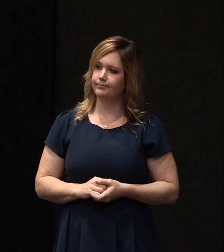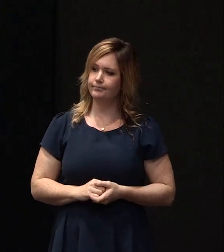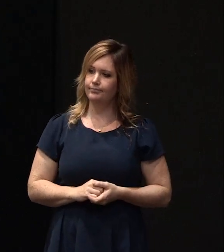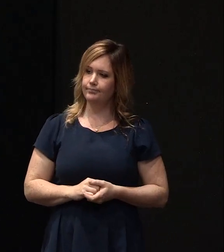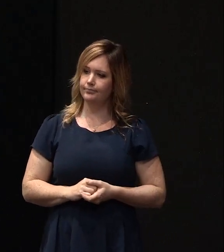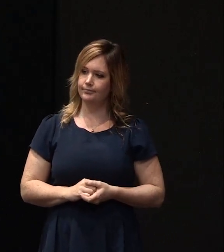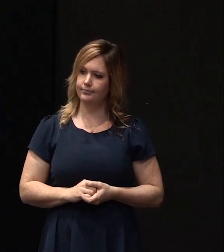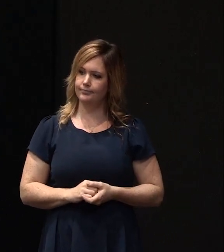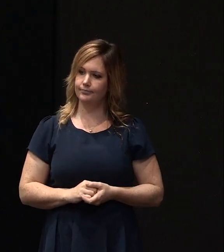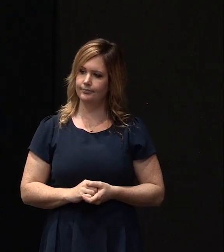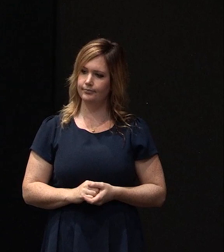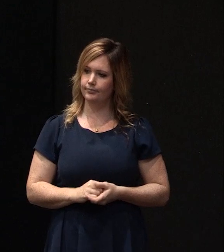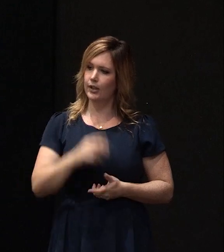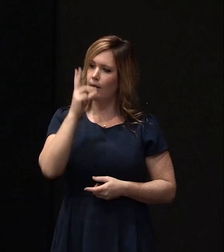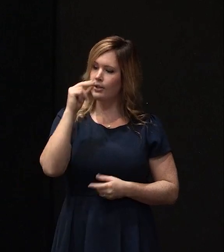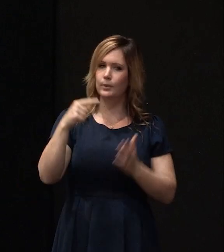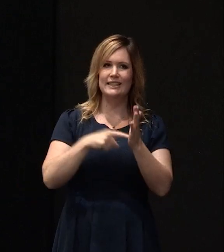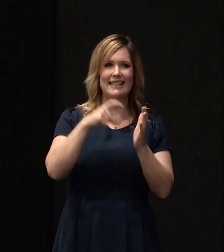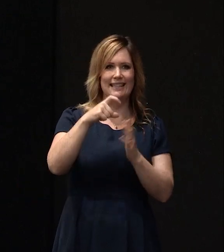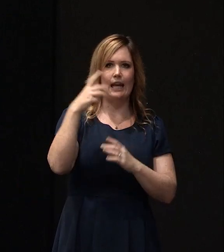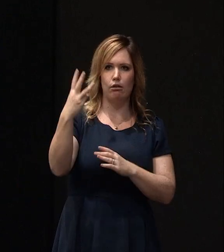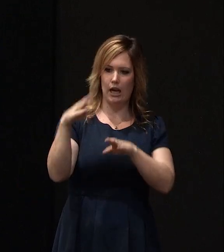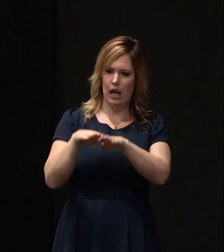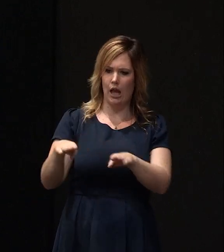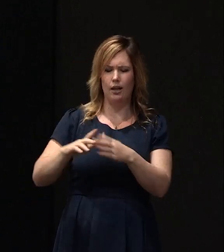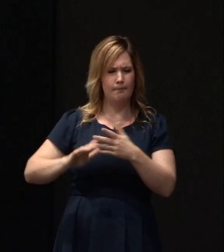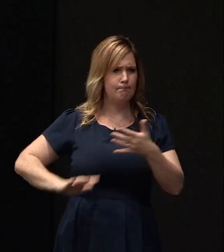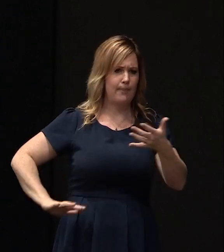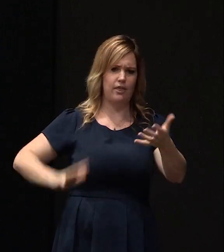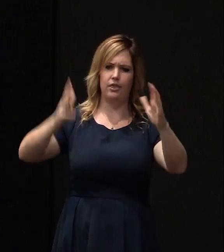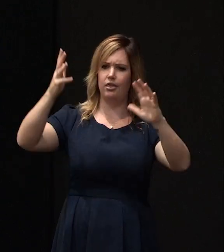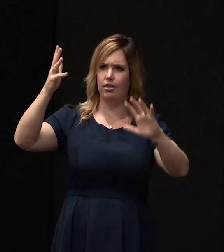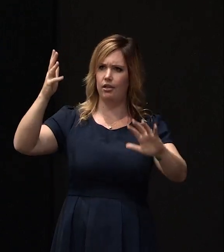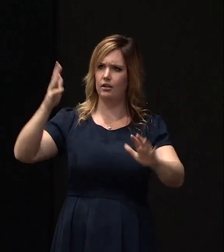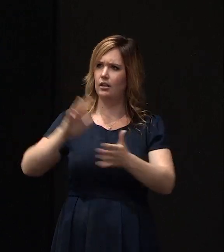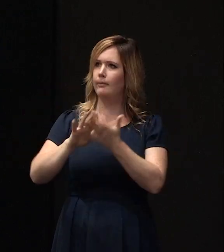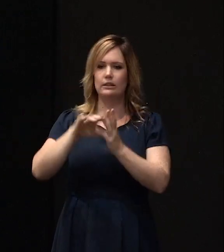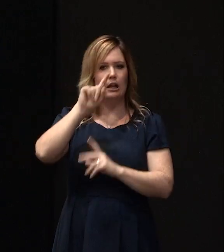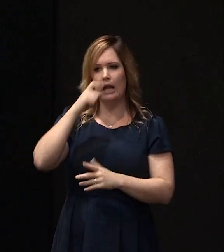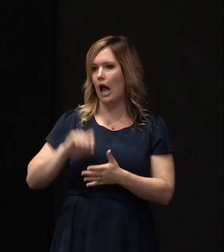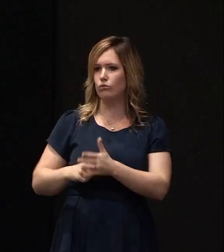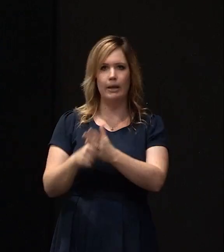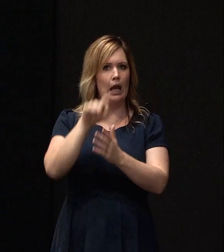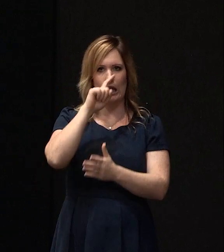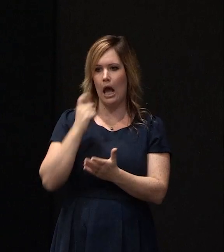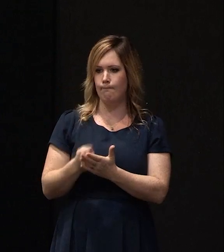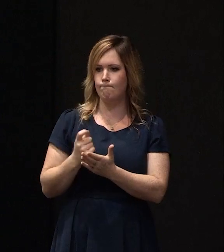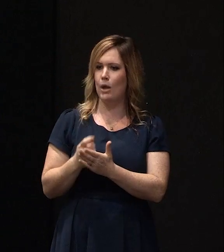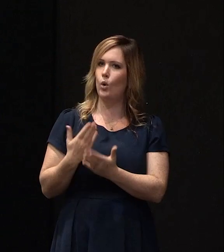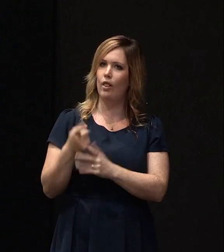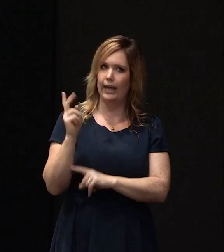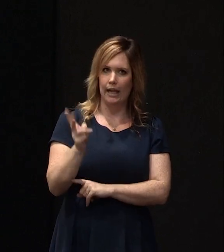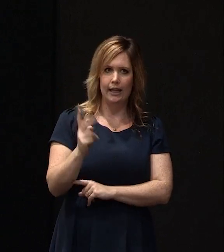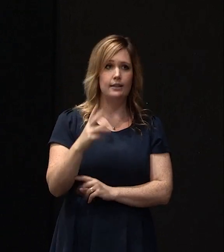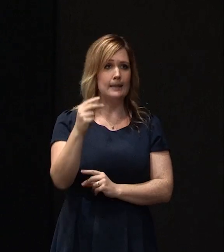Is it possible that my TC3 land is so badly damaged that it cannot be repaired and rebuilt on? So I think, you know, a number of